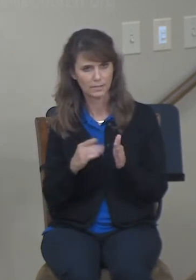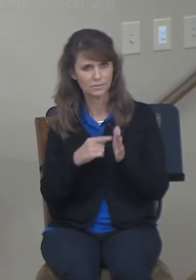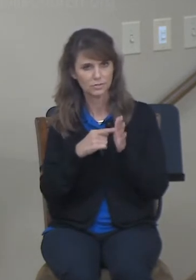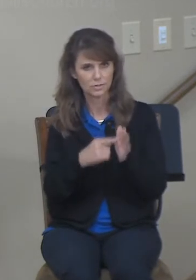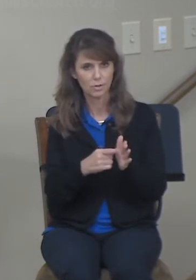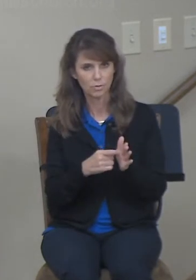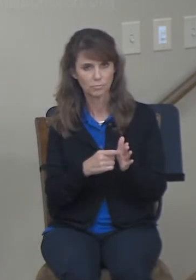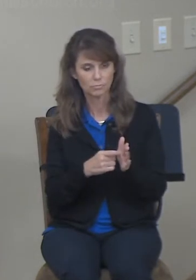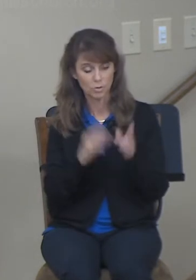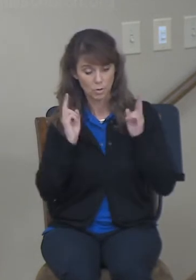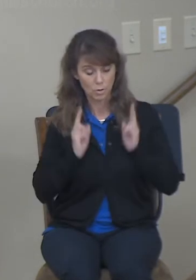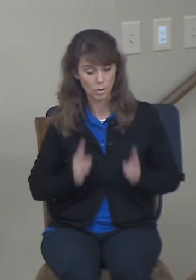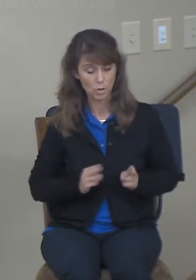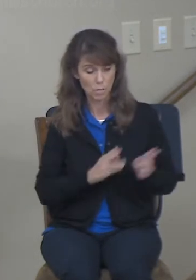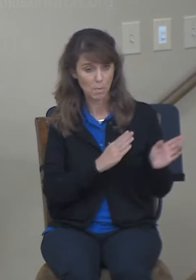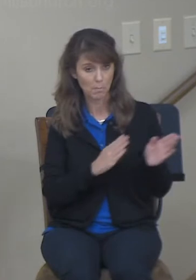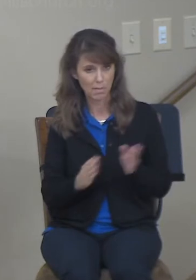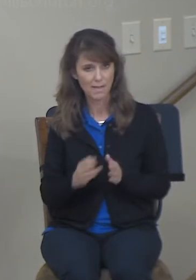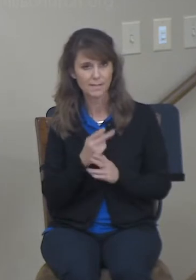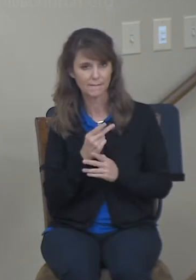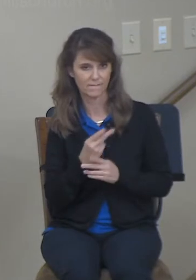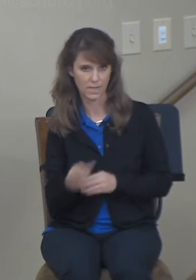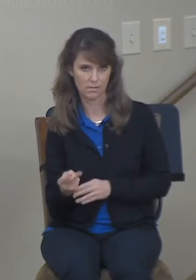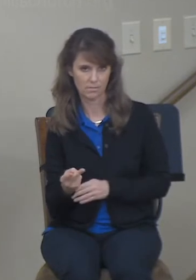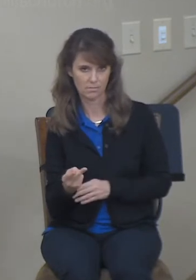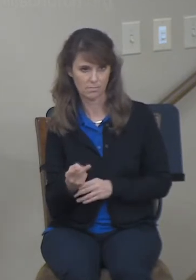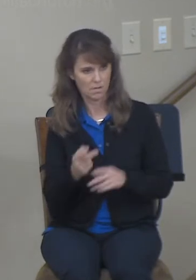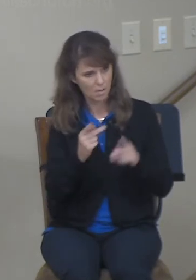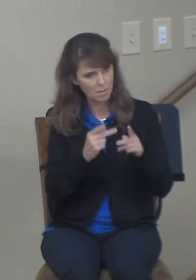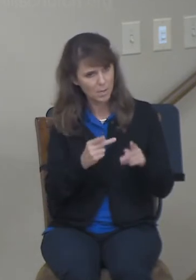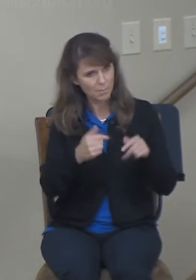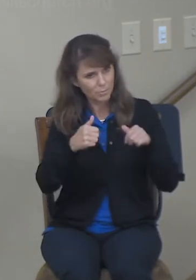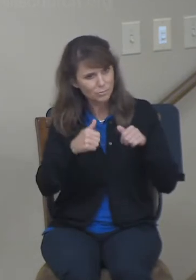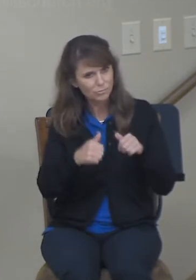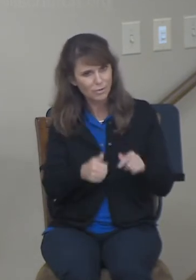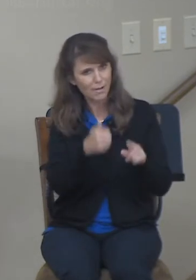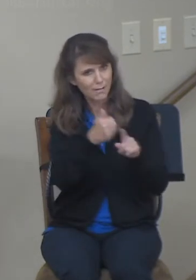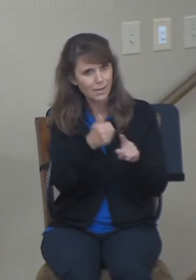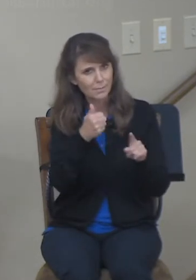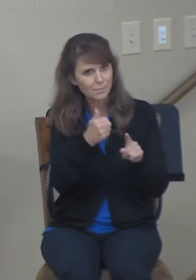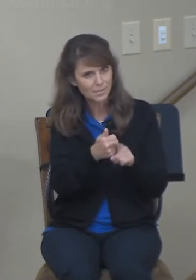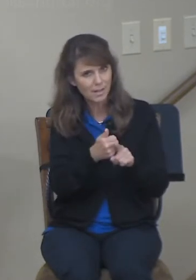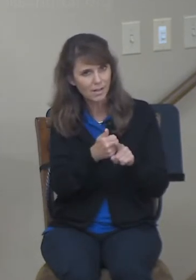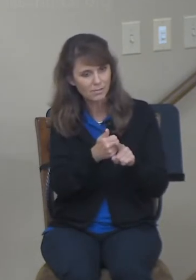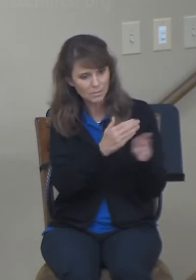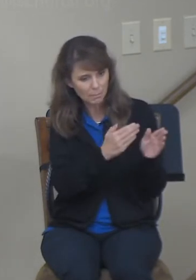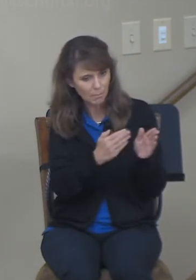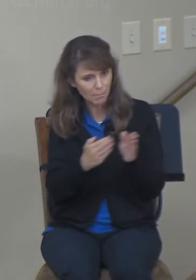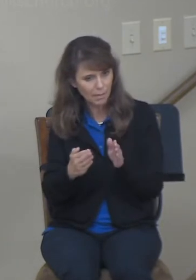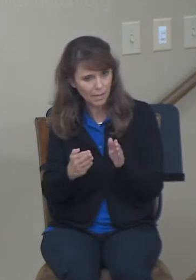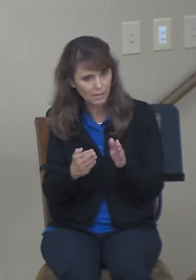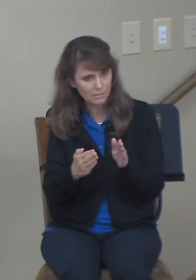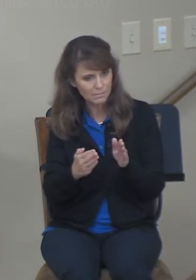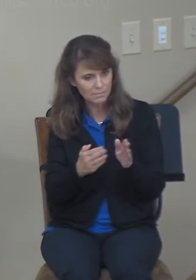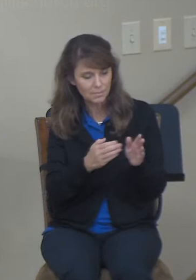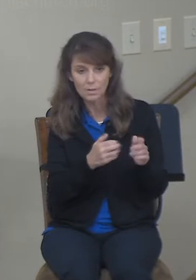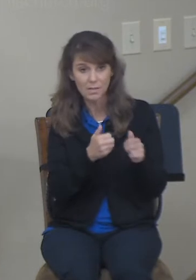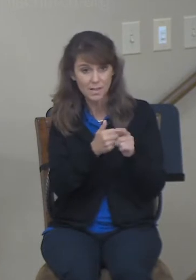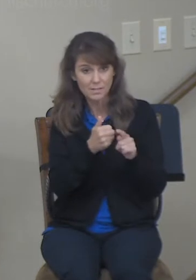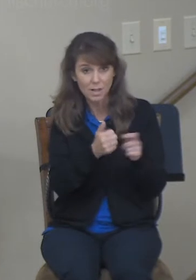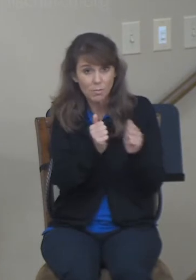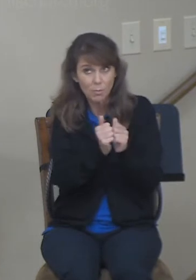human plans. That when people try to guide their own steps, they ultimately fail. But here, we see